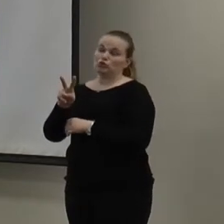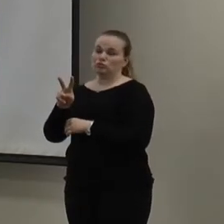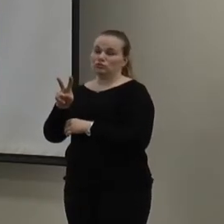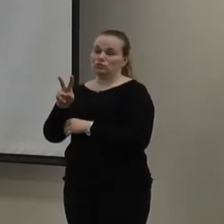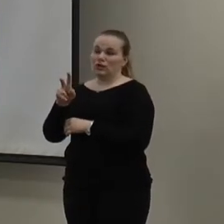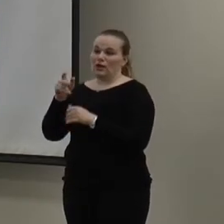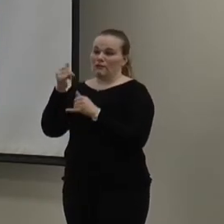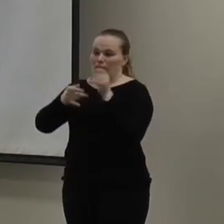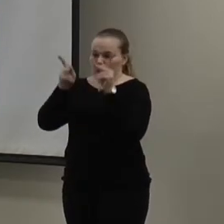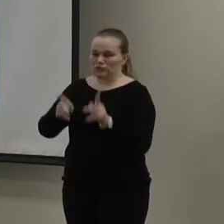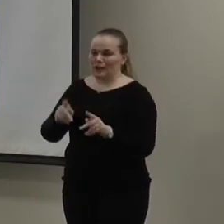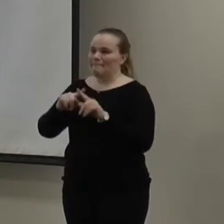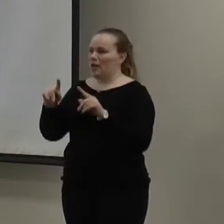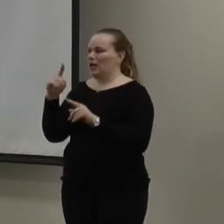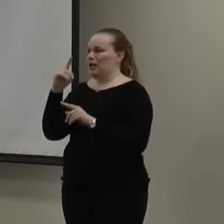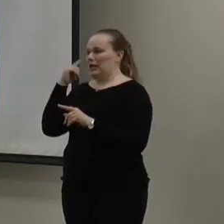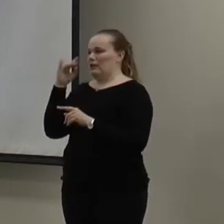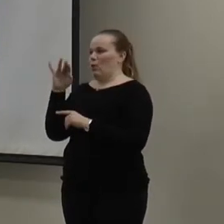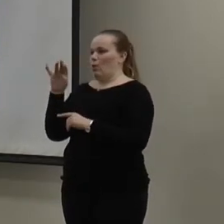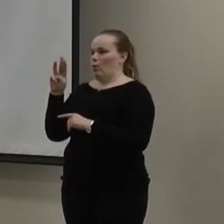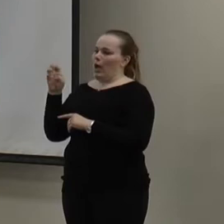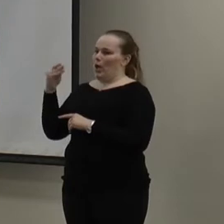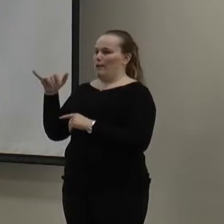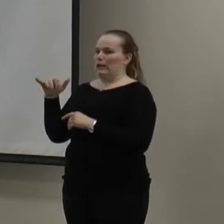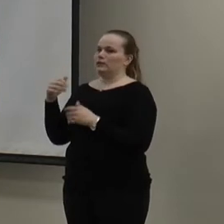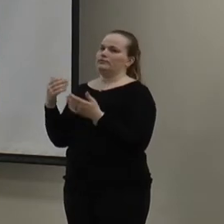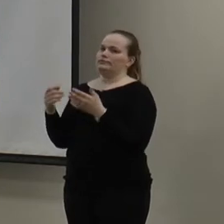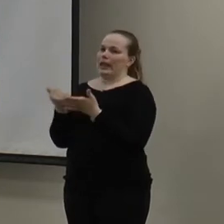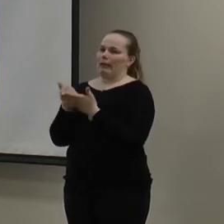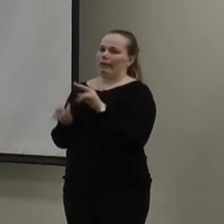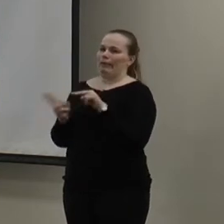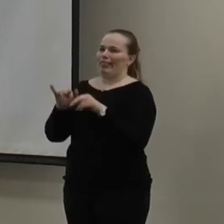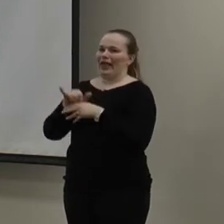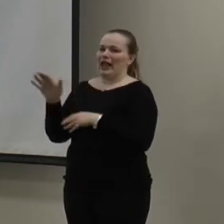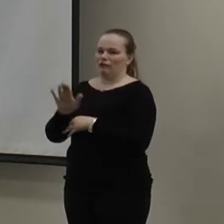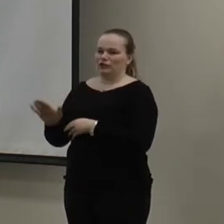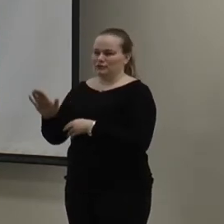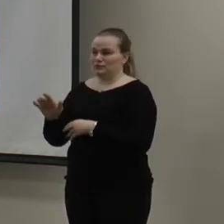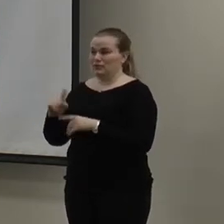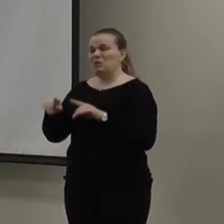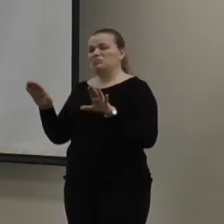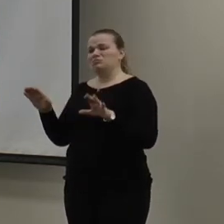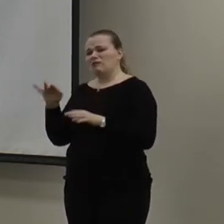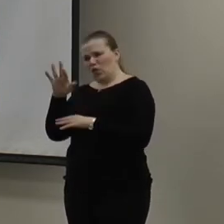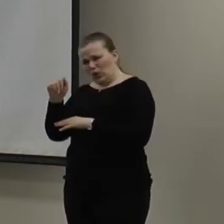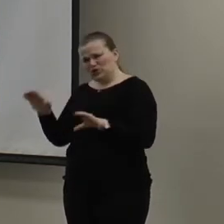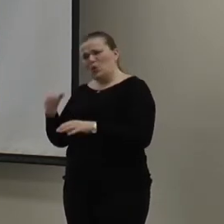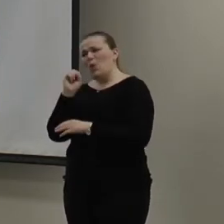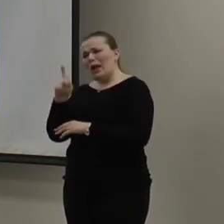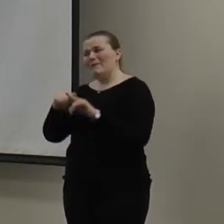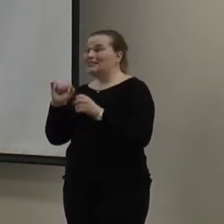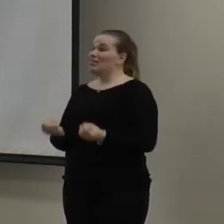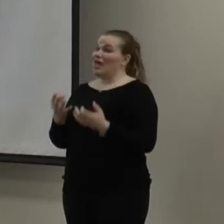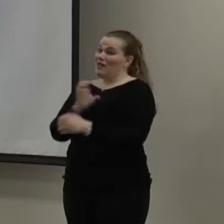but you definitely have your Wyoming sort of help being kind of skew that average. But, so, we're doing okay, but still, that's a